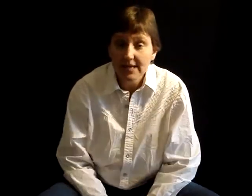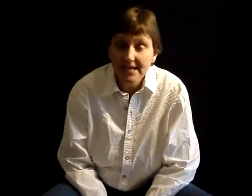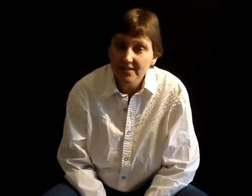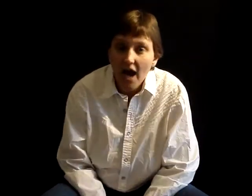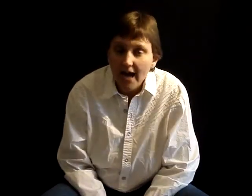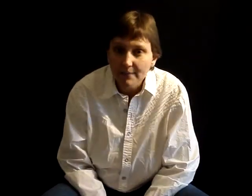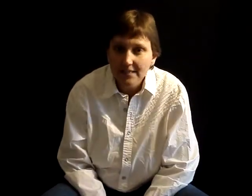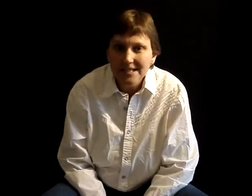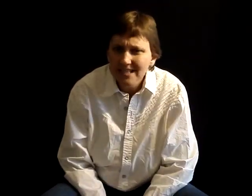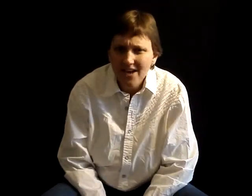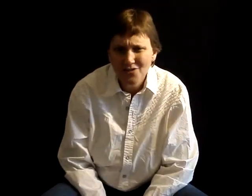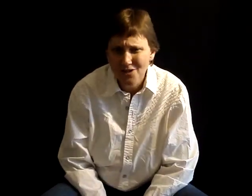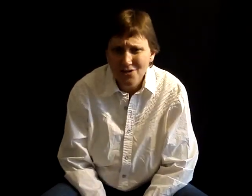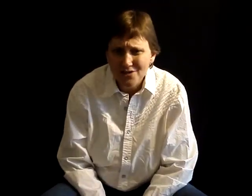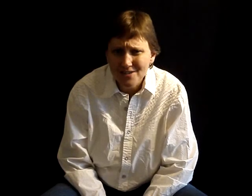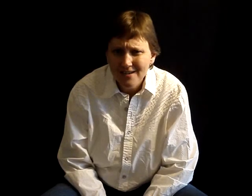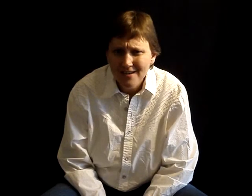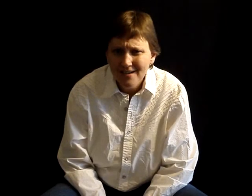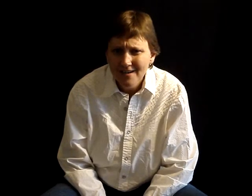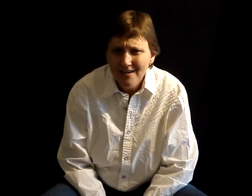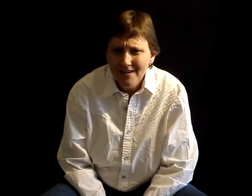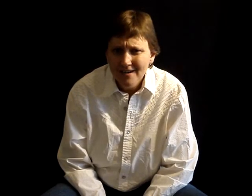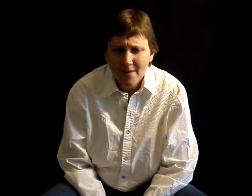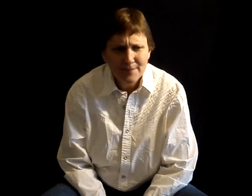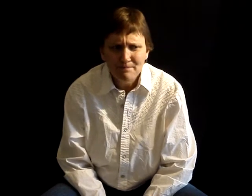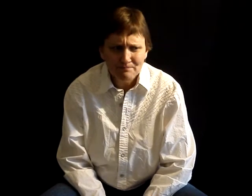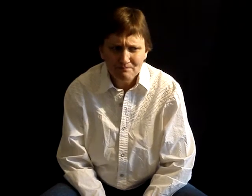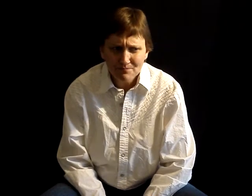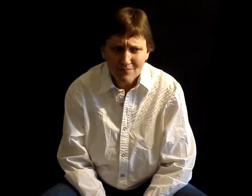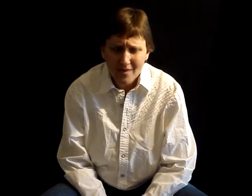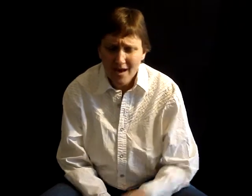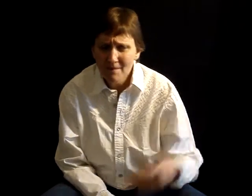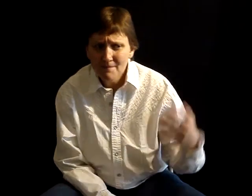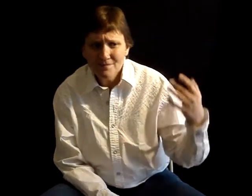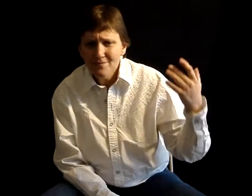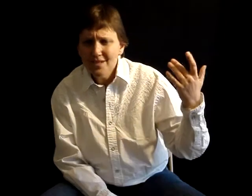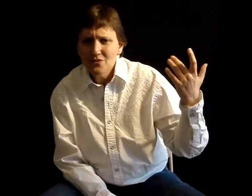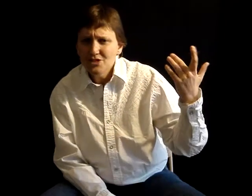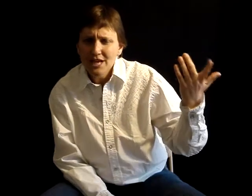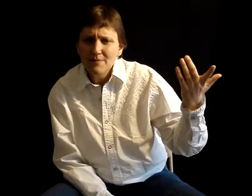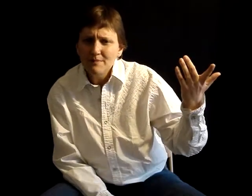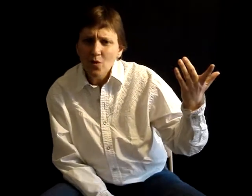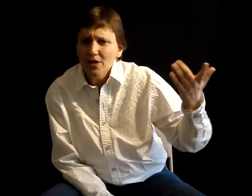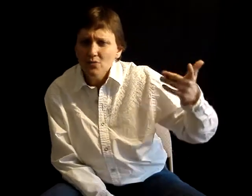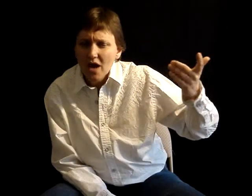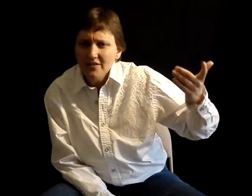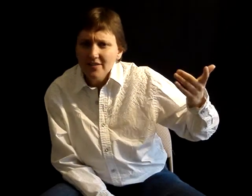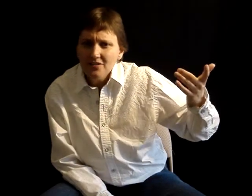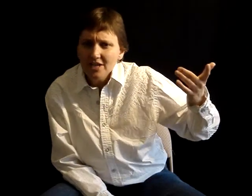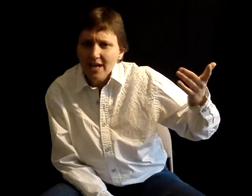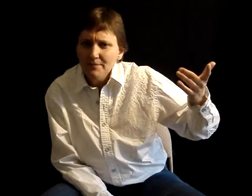beginning of time, but at least a hundred years. I mean, you know, J.P. Morgan, Rockefeller type